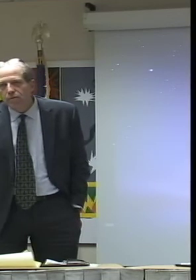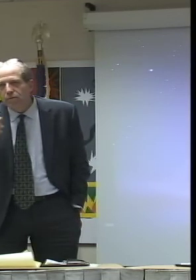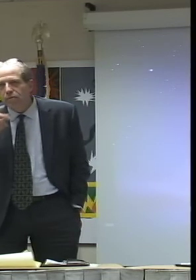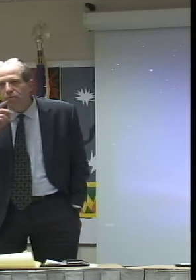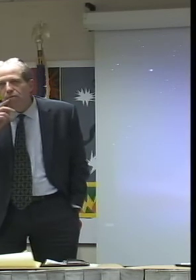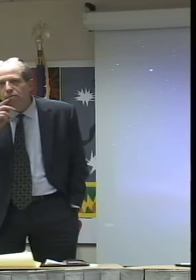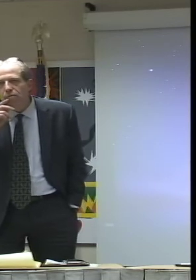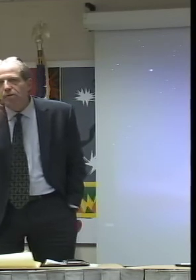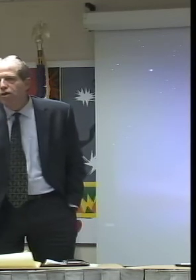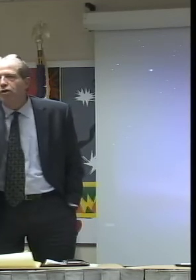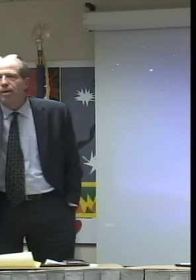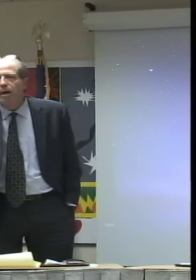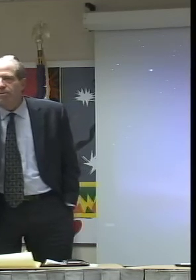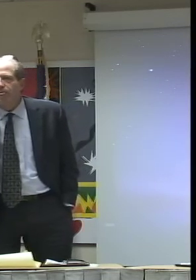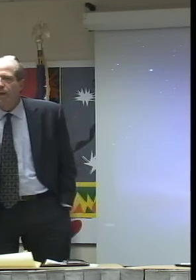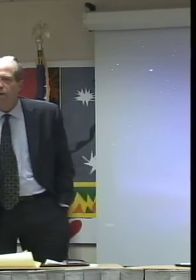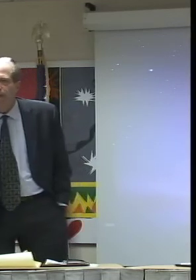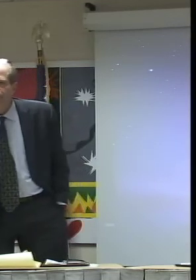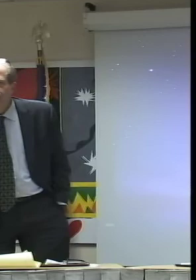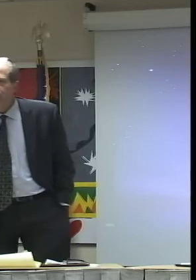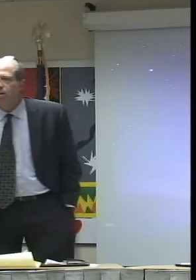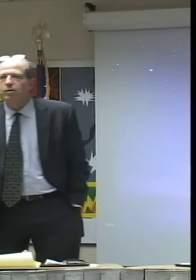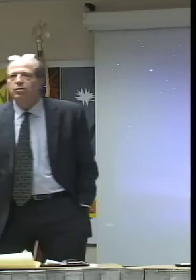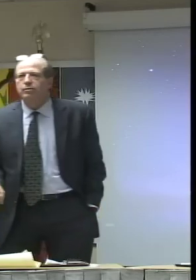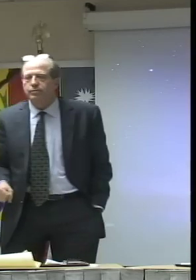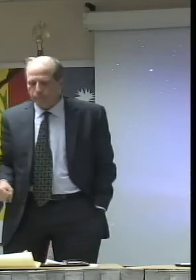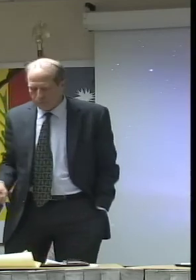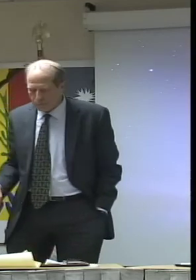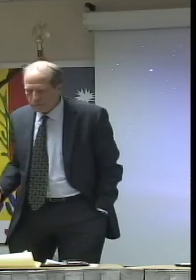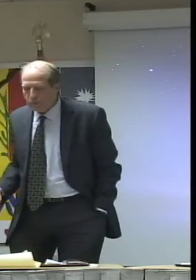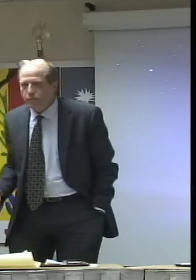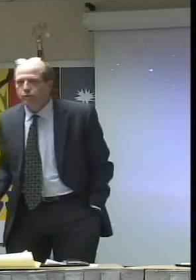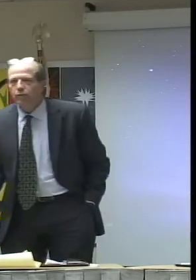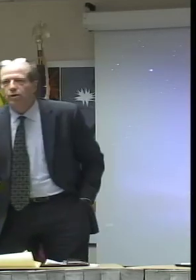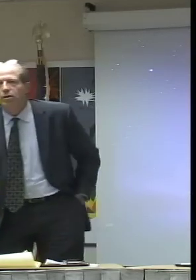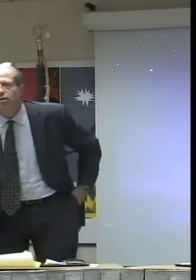Aaron? Could you come up? The file are what? I'm sorry.